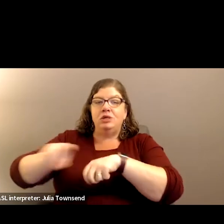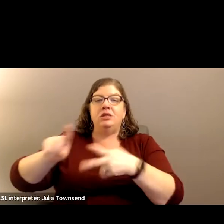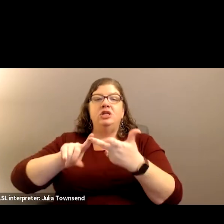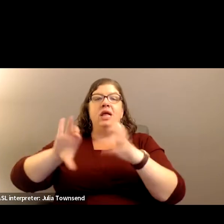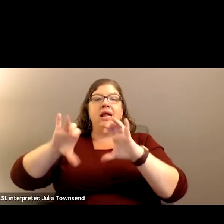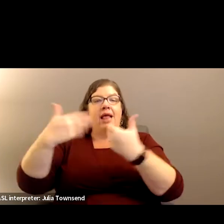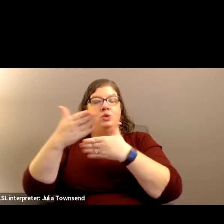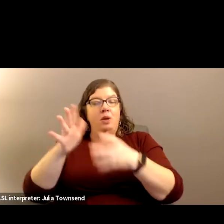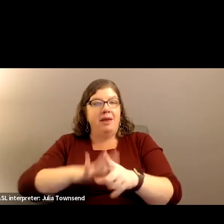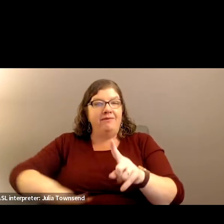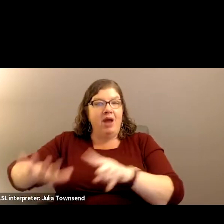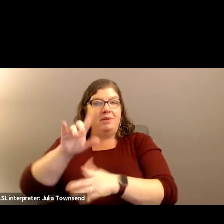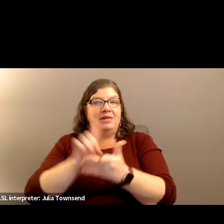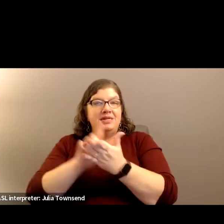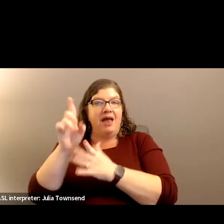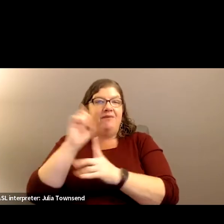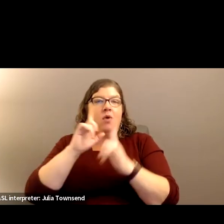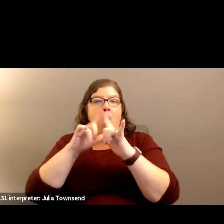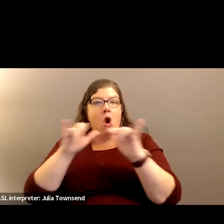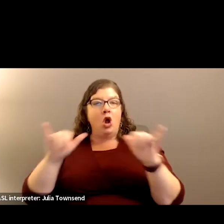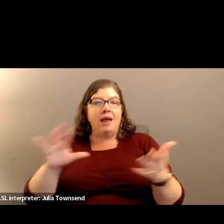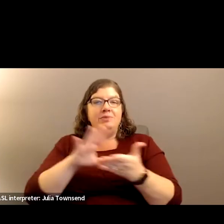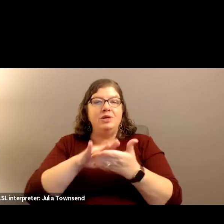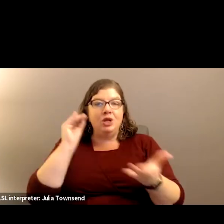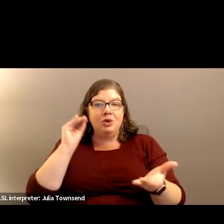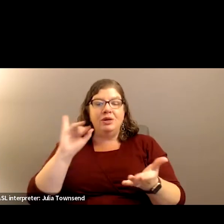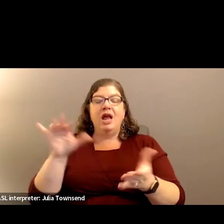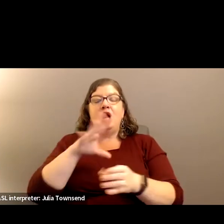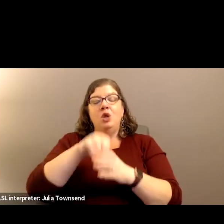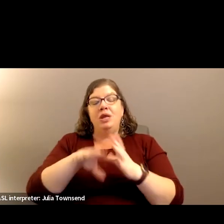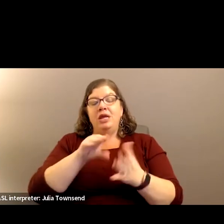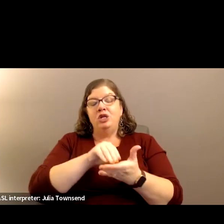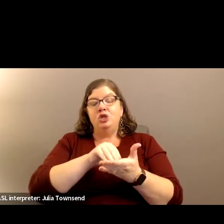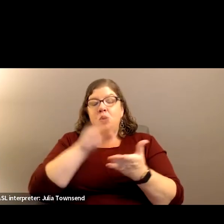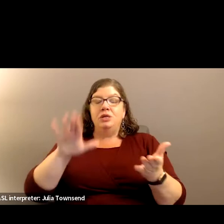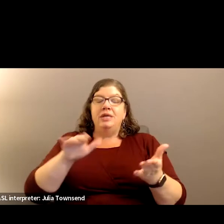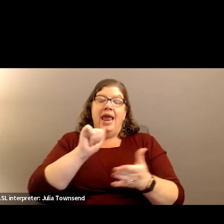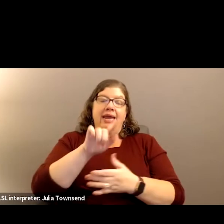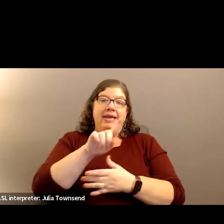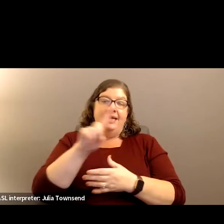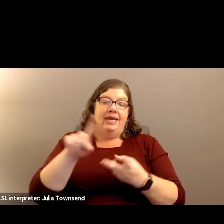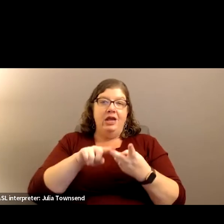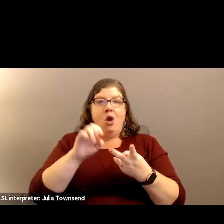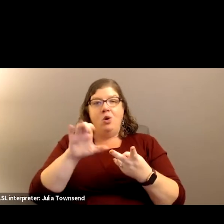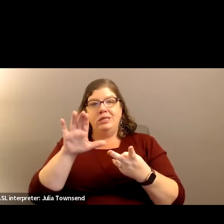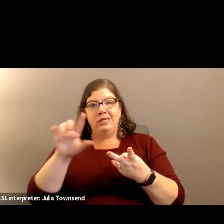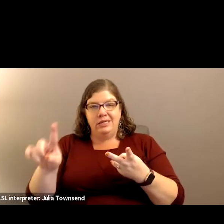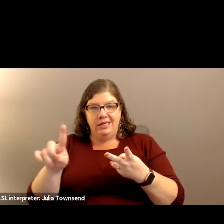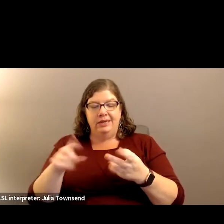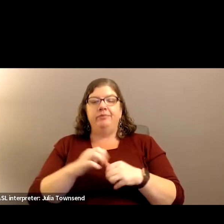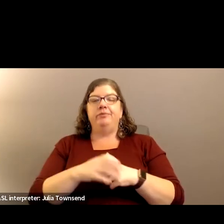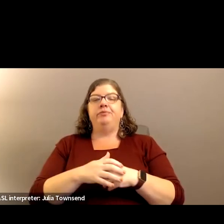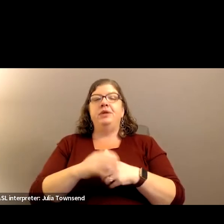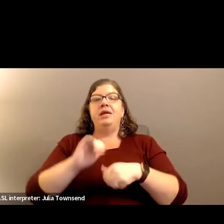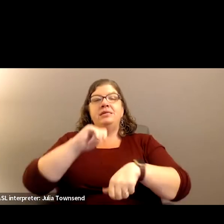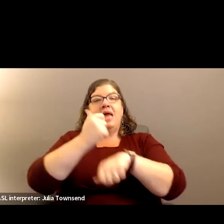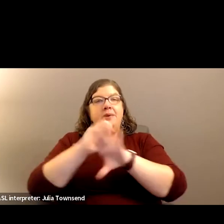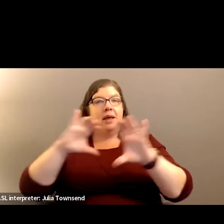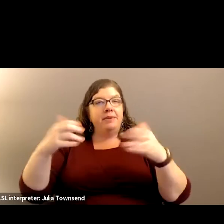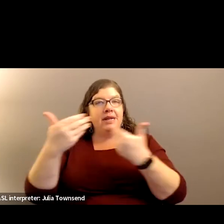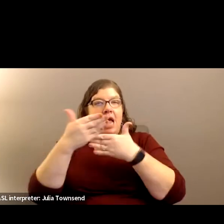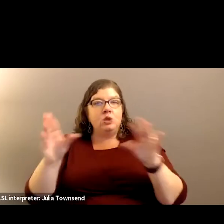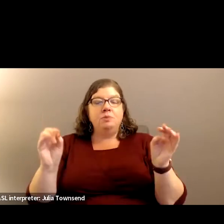classroom environments that are designed for all types of learners, like students with ADD, OCD, setting up classrooms where it's